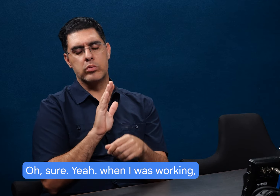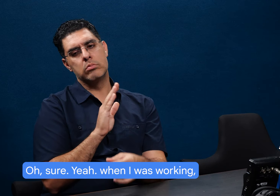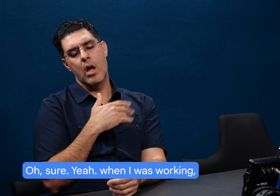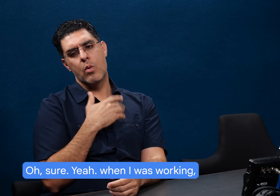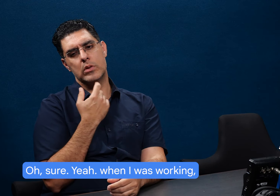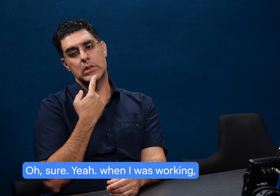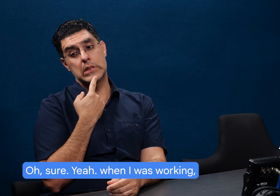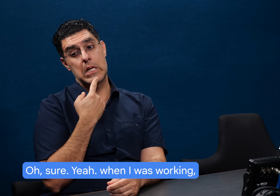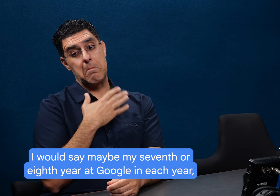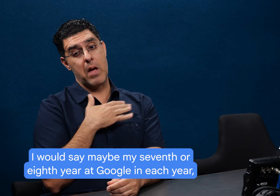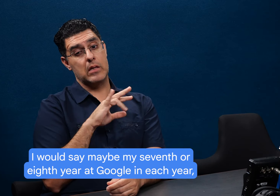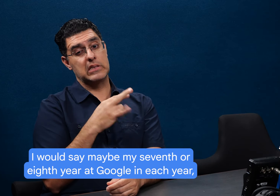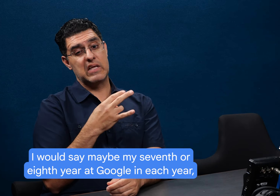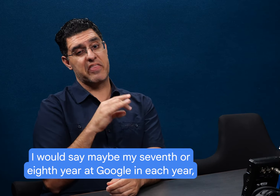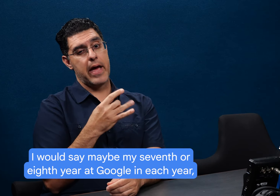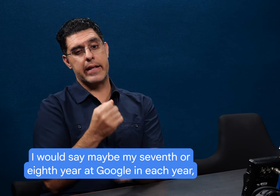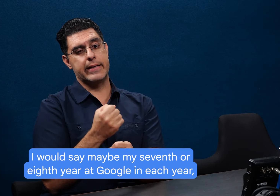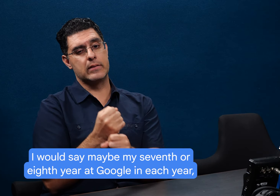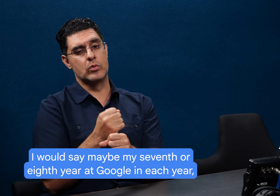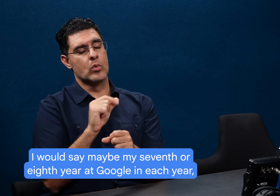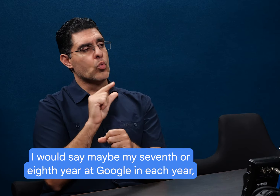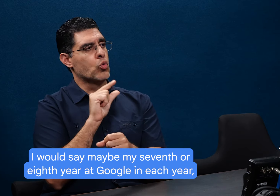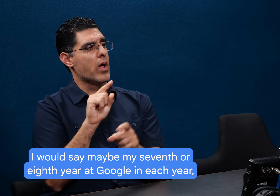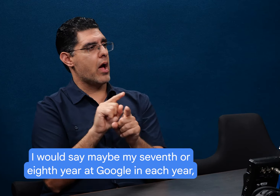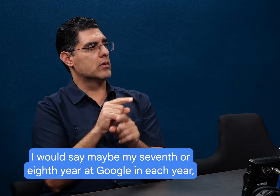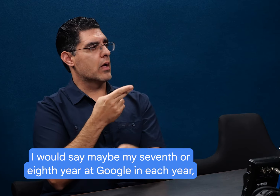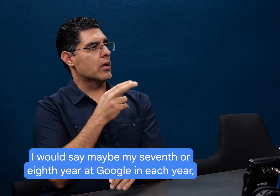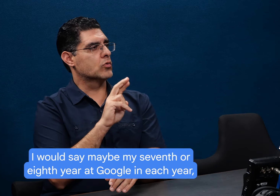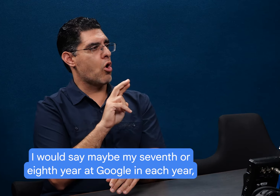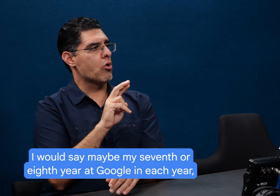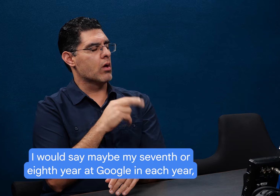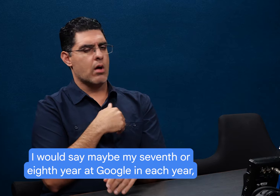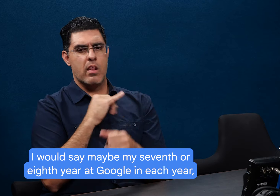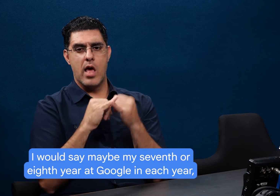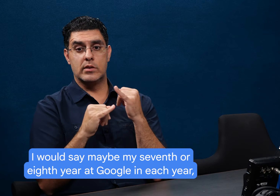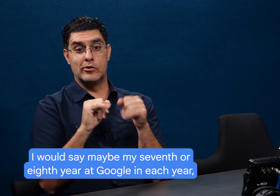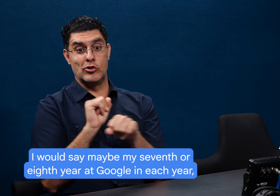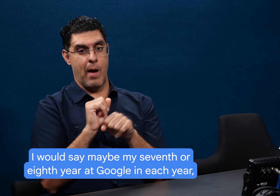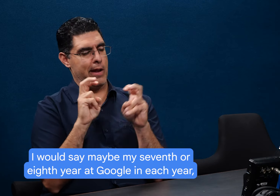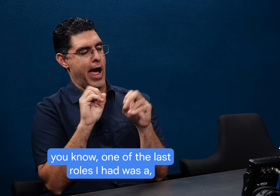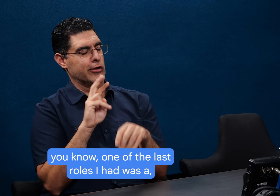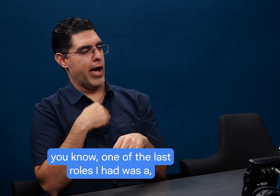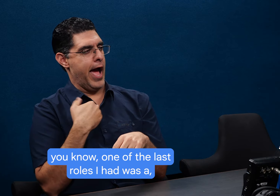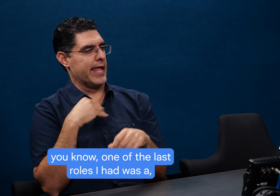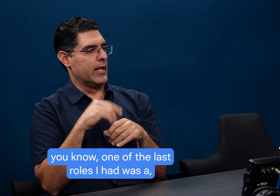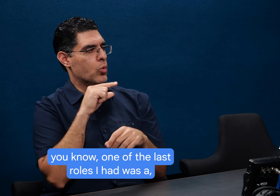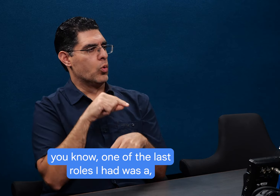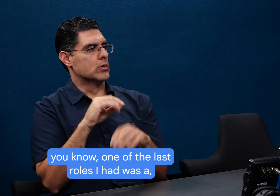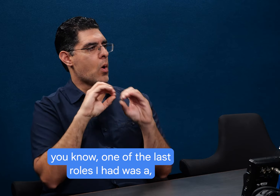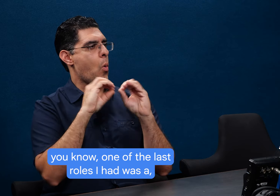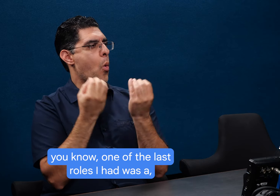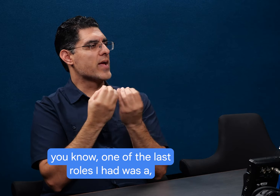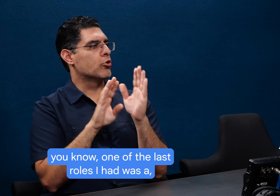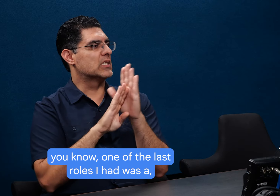When I was working, I would say maybe my seventh or eighth year at Google in eight year, you know, one of the last roles